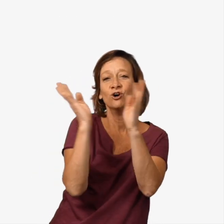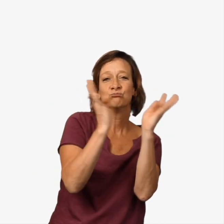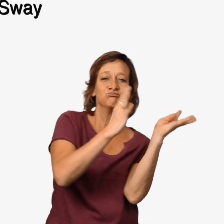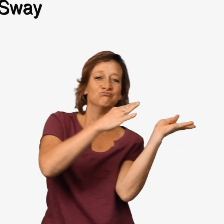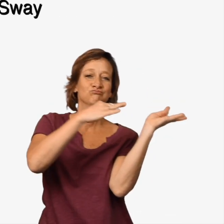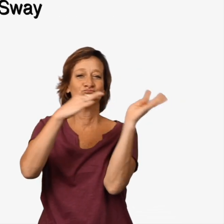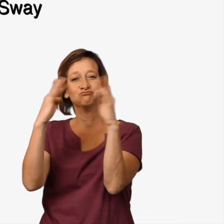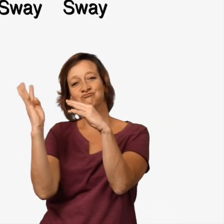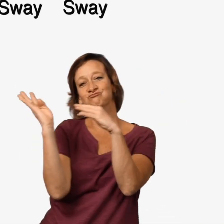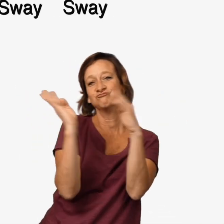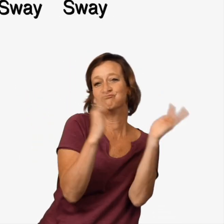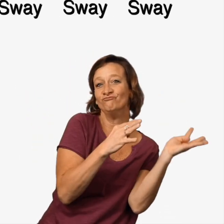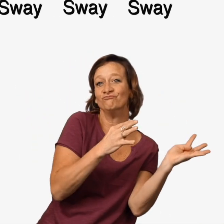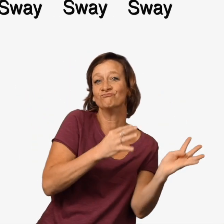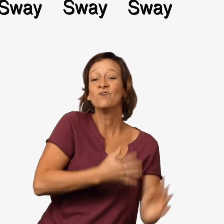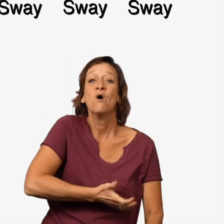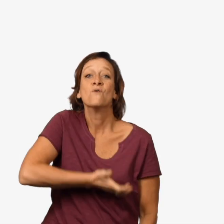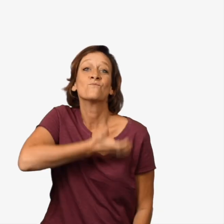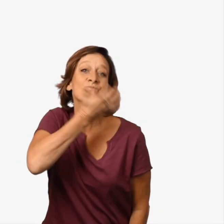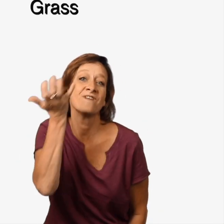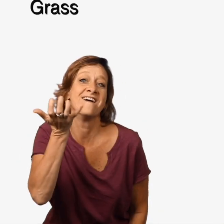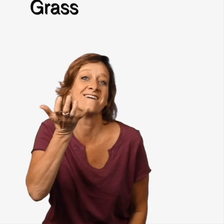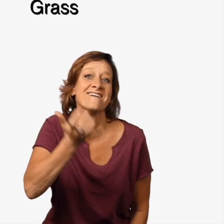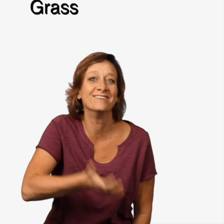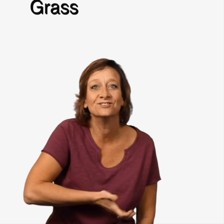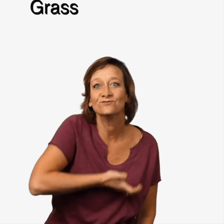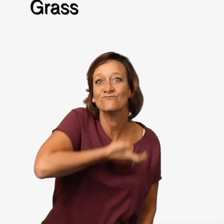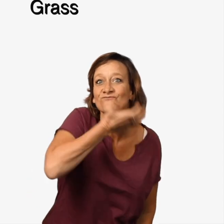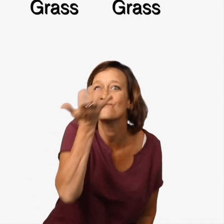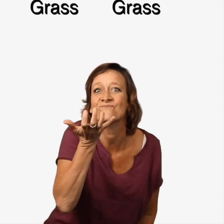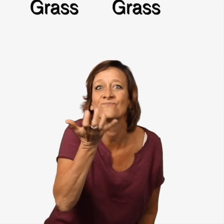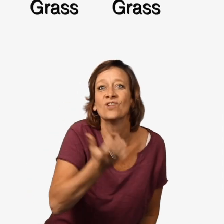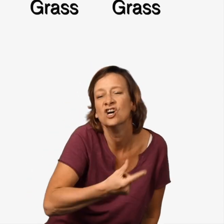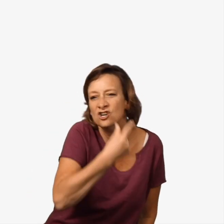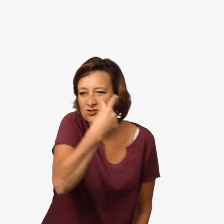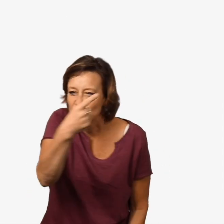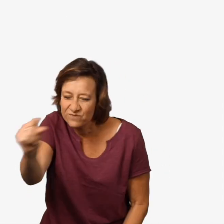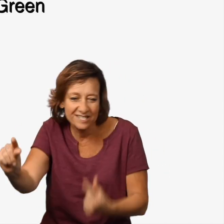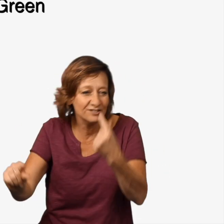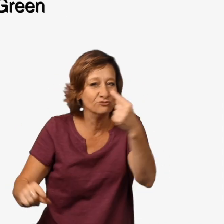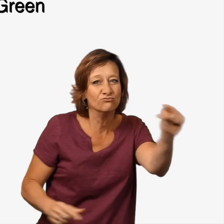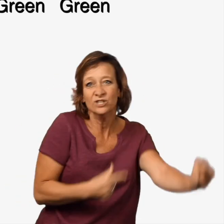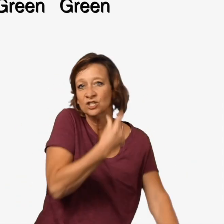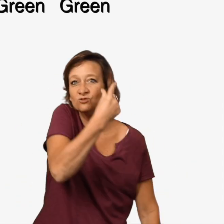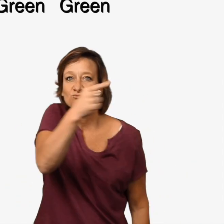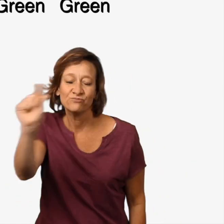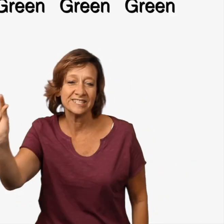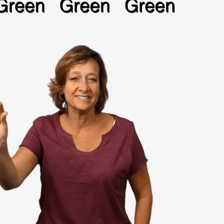Sway, sway, sway. Grass, grass. Green, green, green.